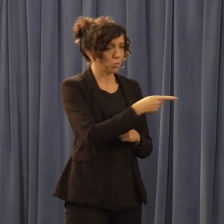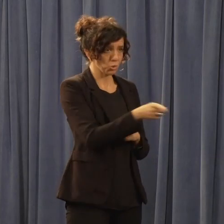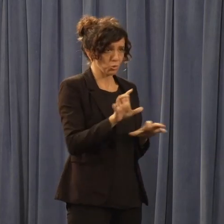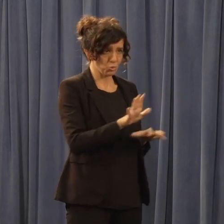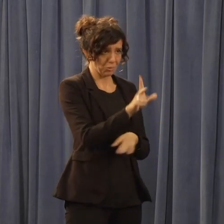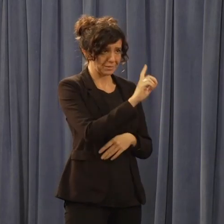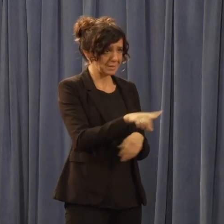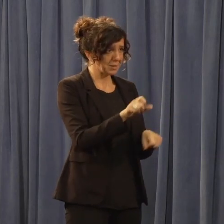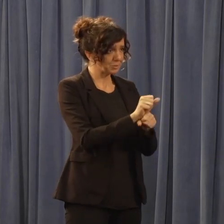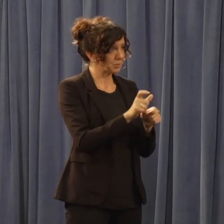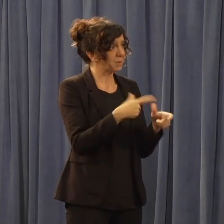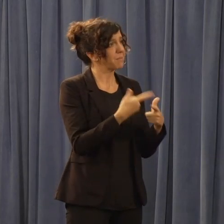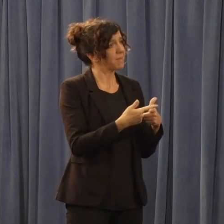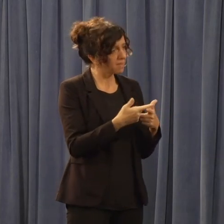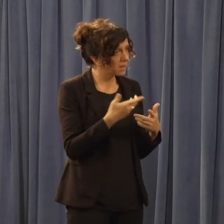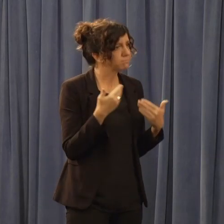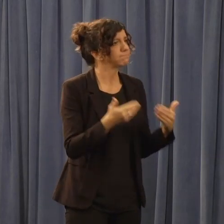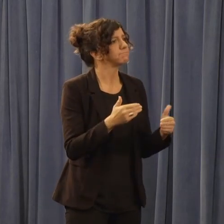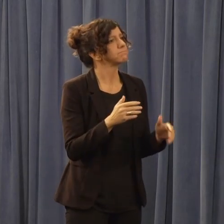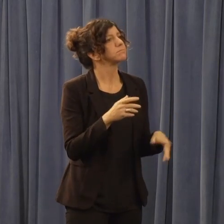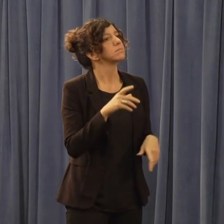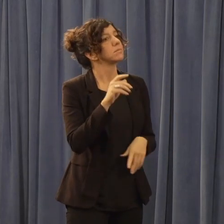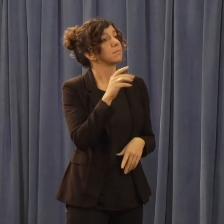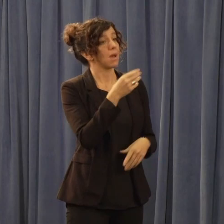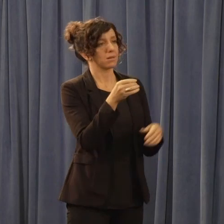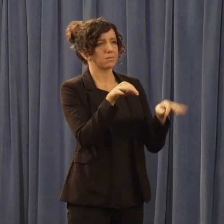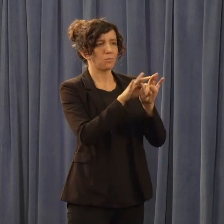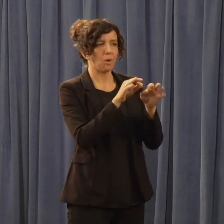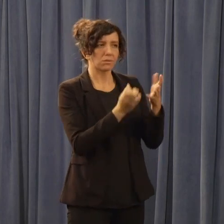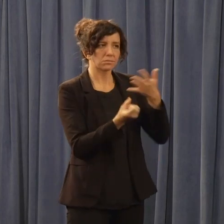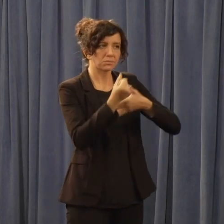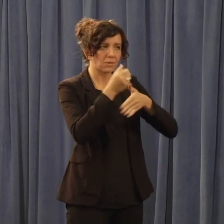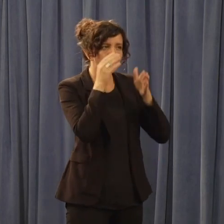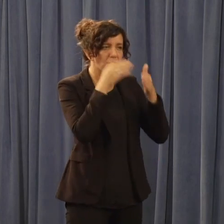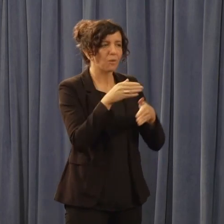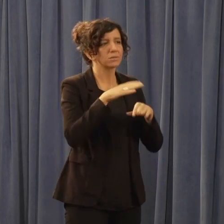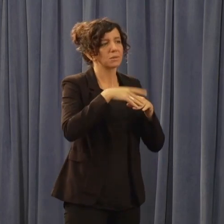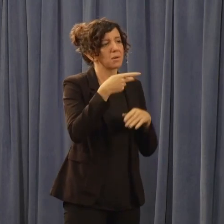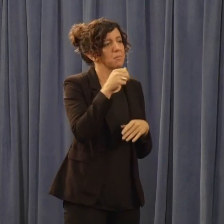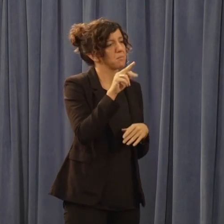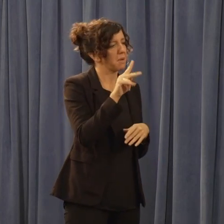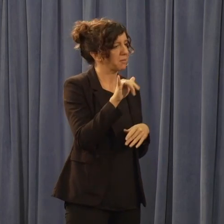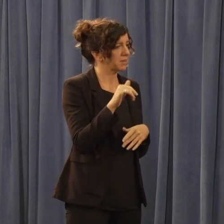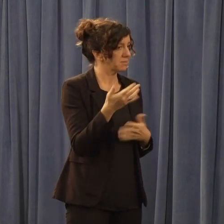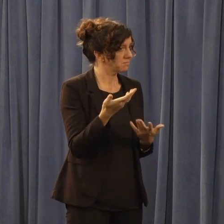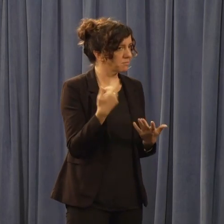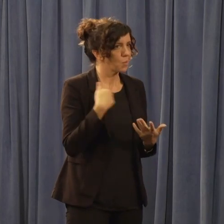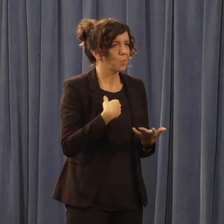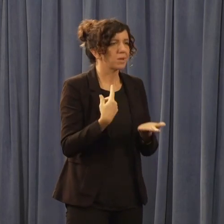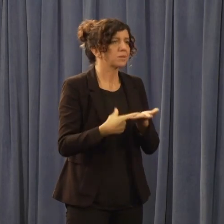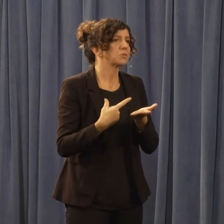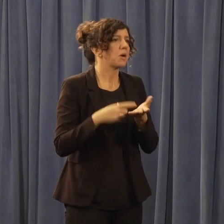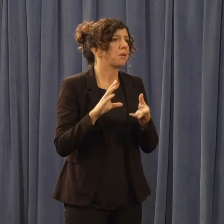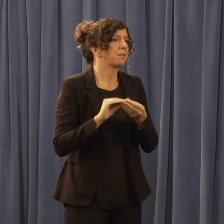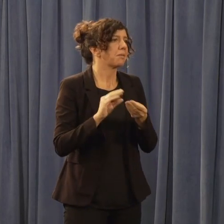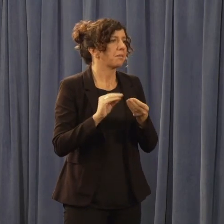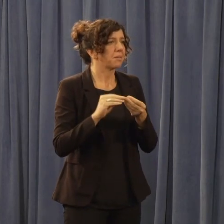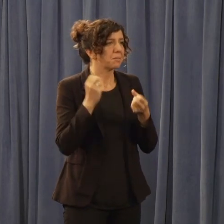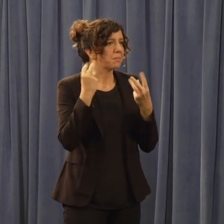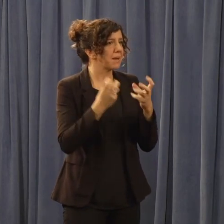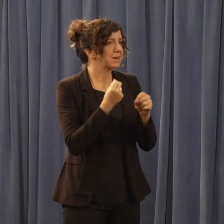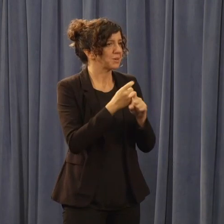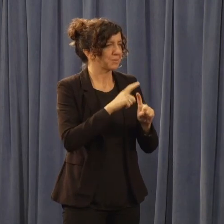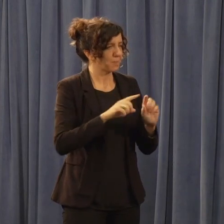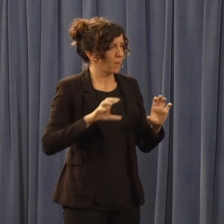job and they need to go aggressively on parity. I've been talking about this for too many years and I'm saying this